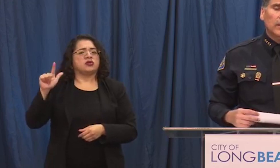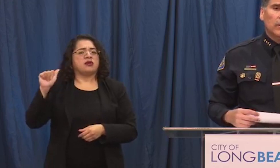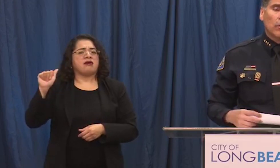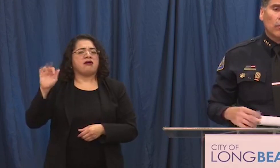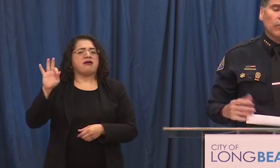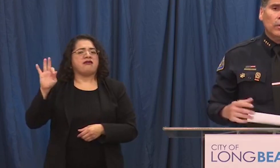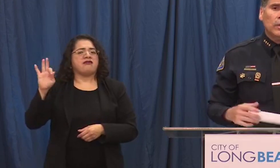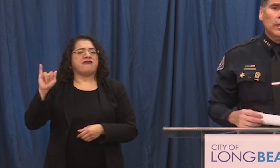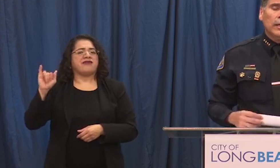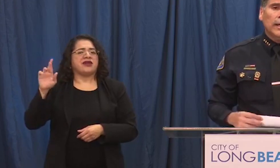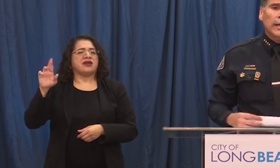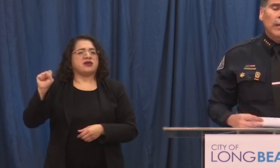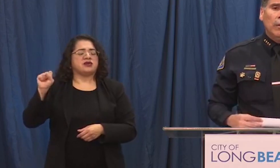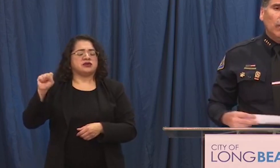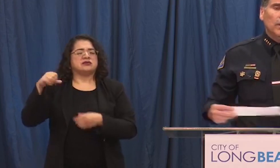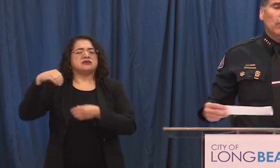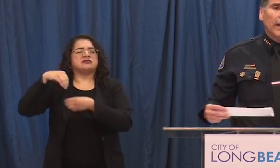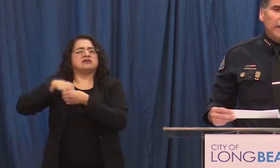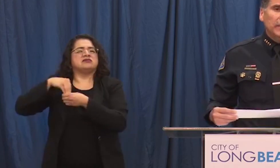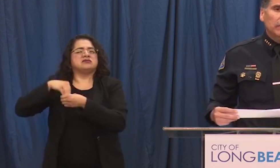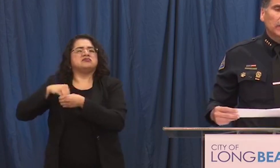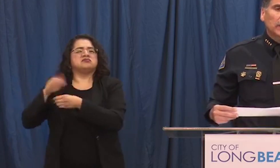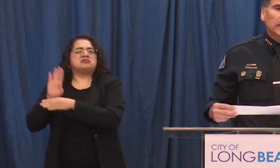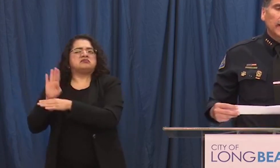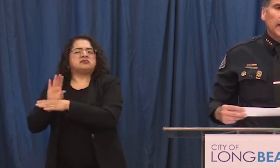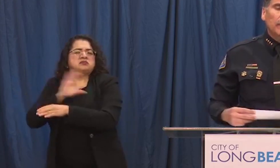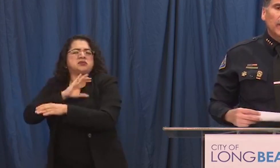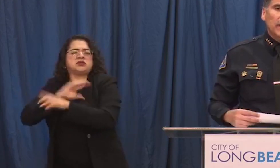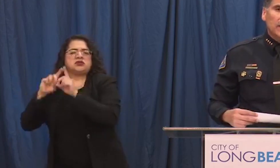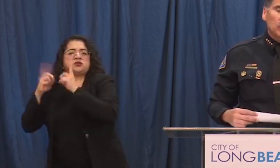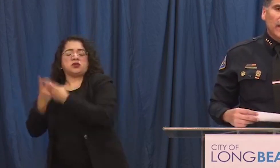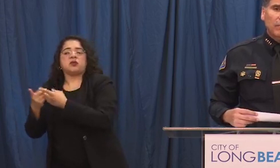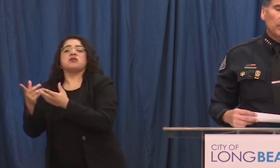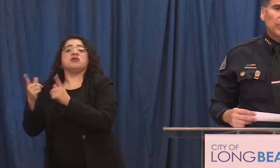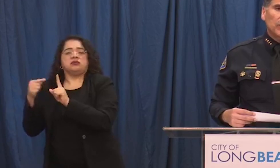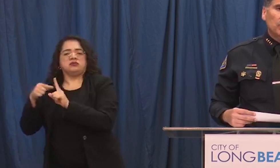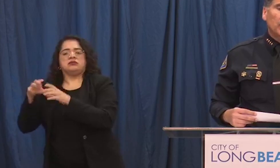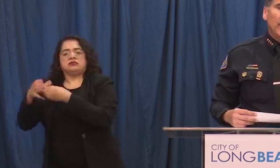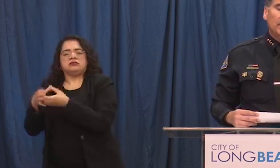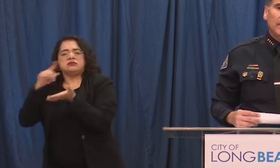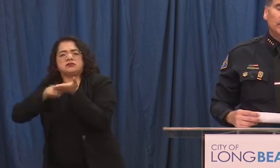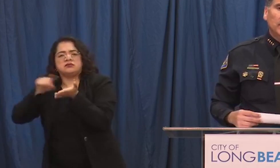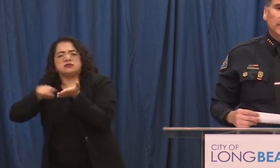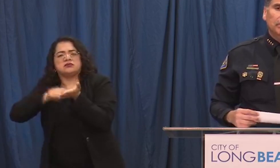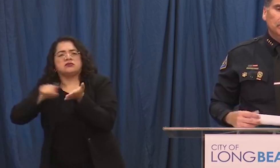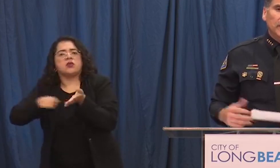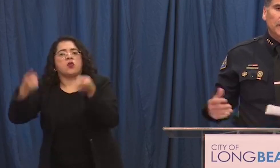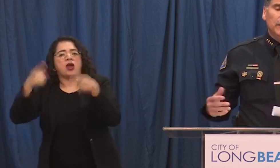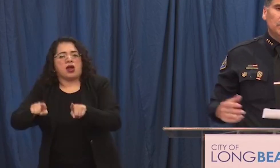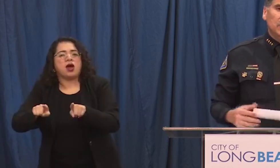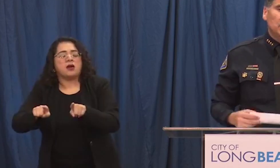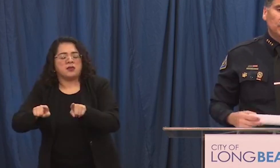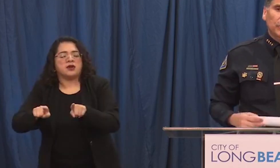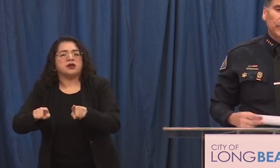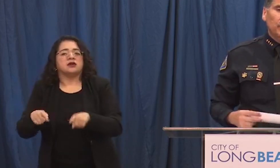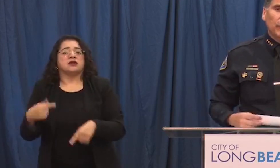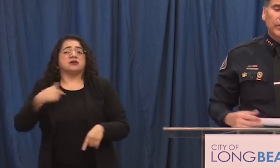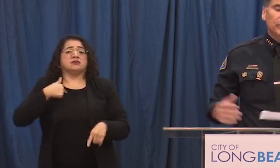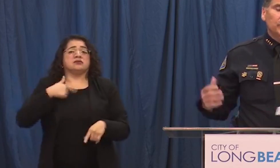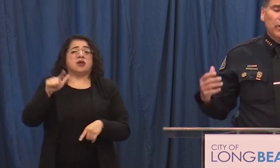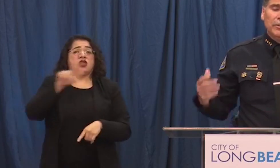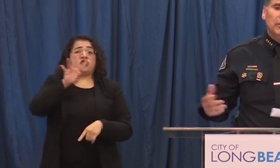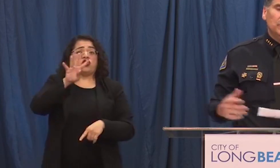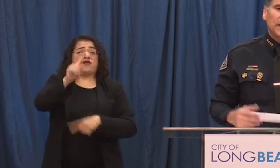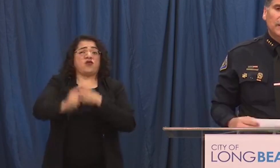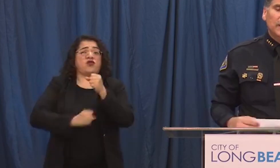of rodolfo uh and we want to know what happened um yes we have a version of what happened but being in this business for 34